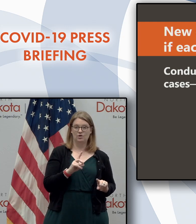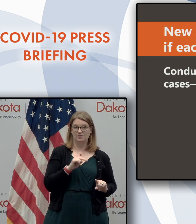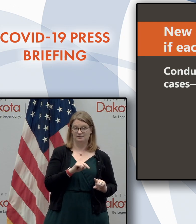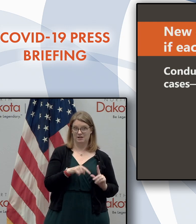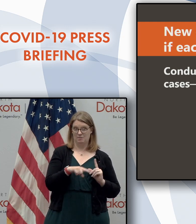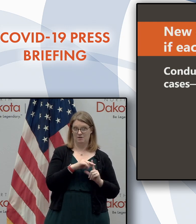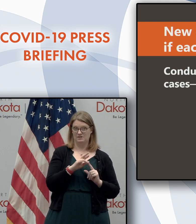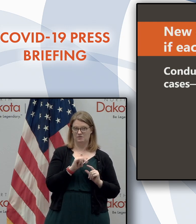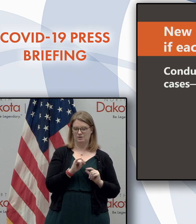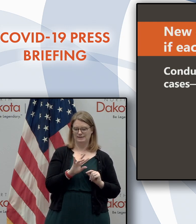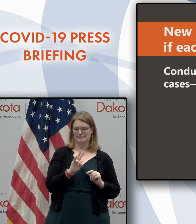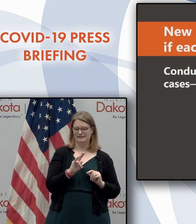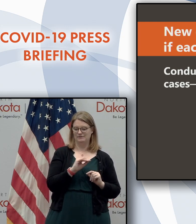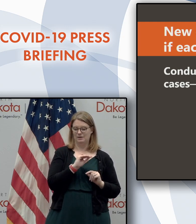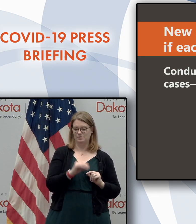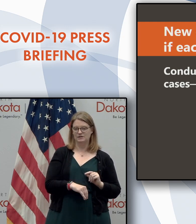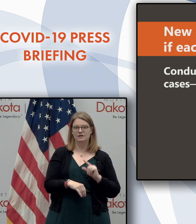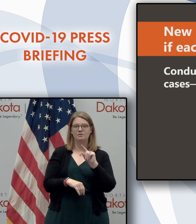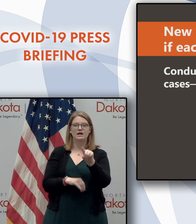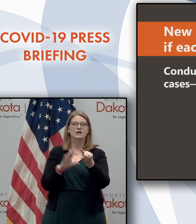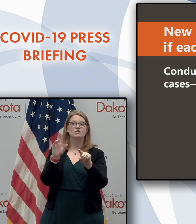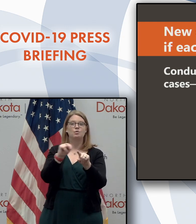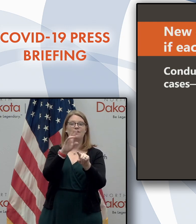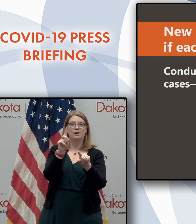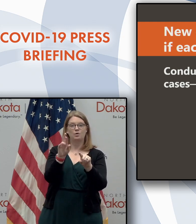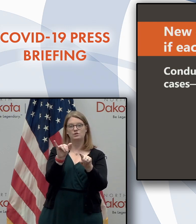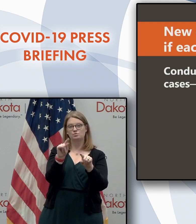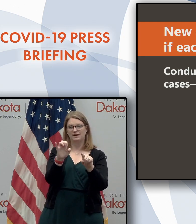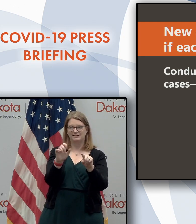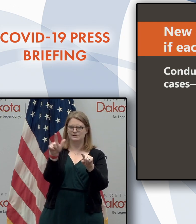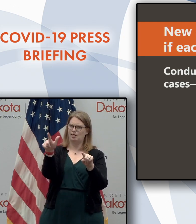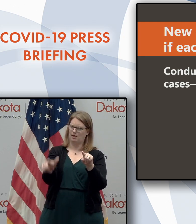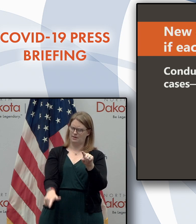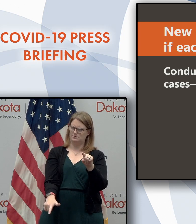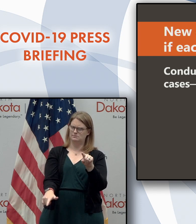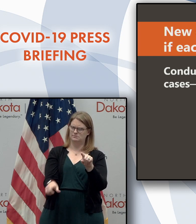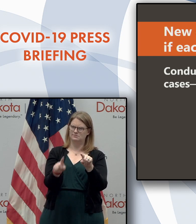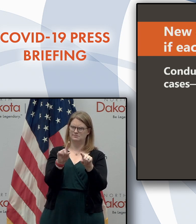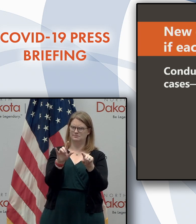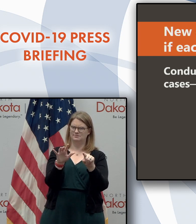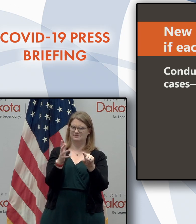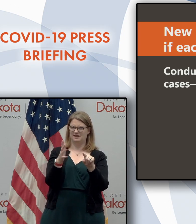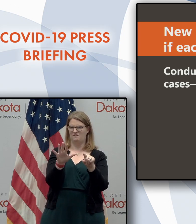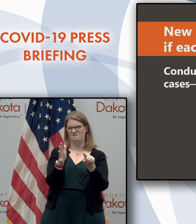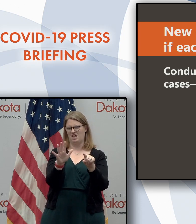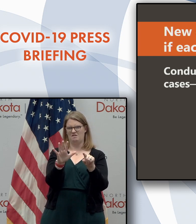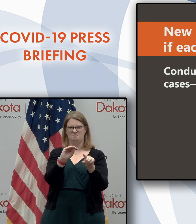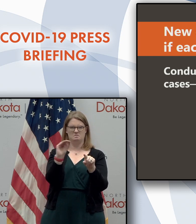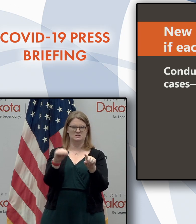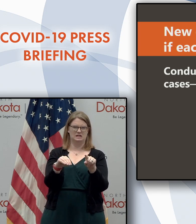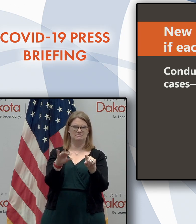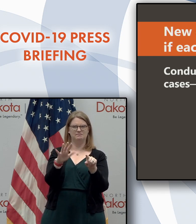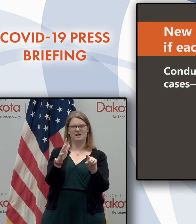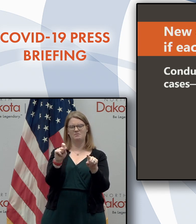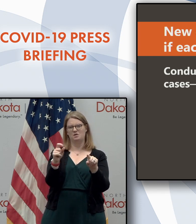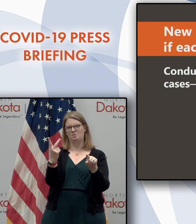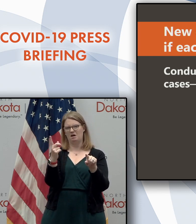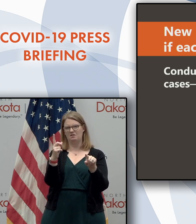positive rate, but it did not mention North Dakota's rate, which we just talked about, which is in the low 5% range.